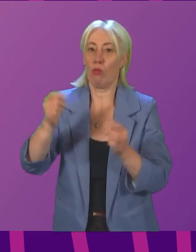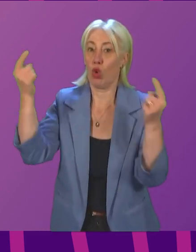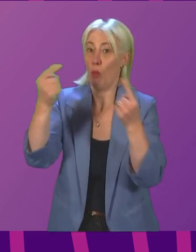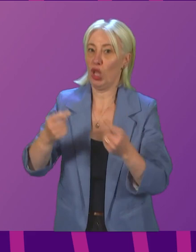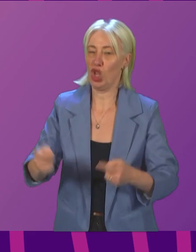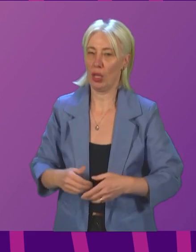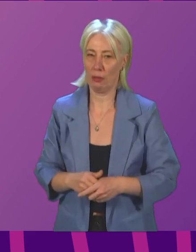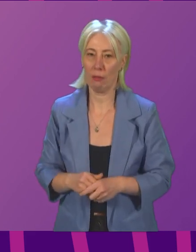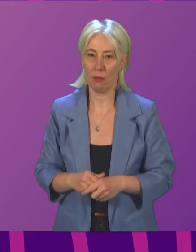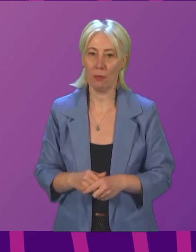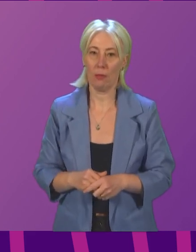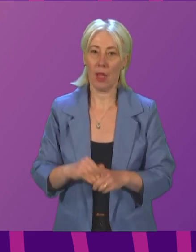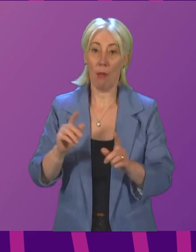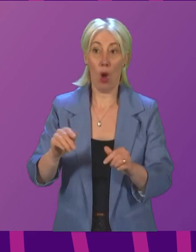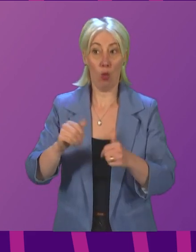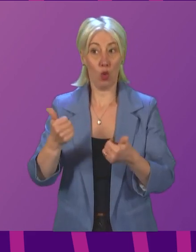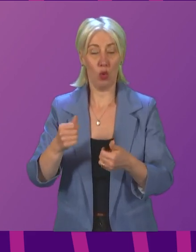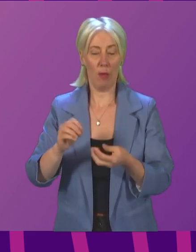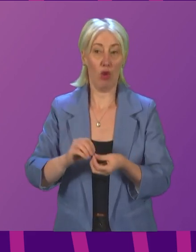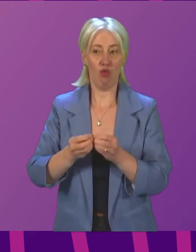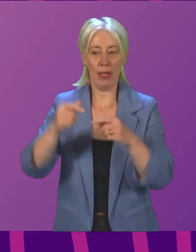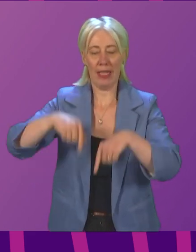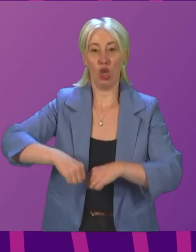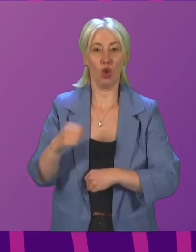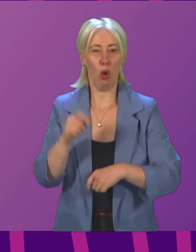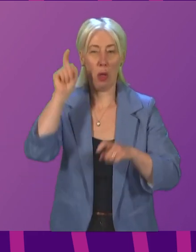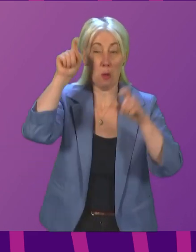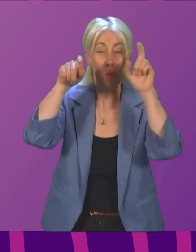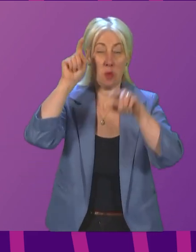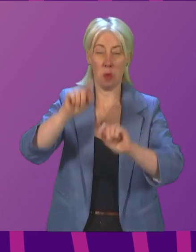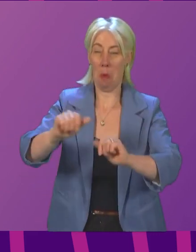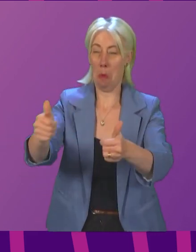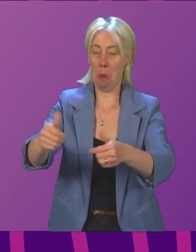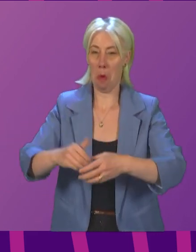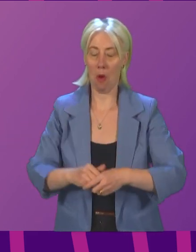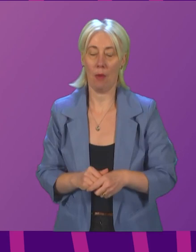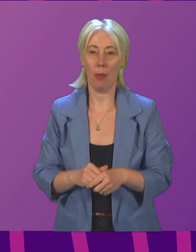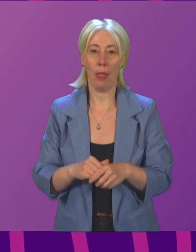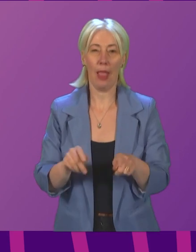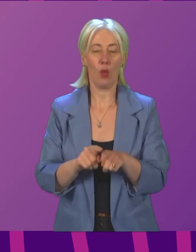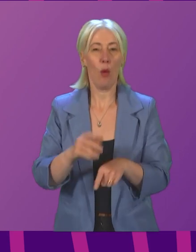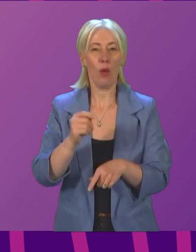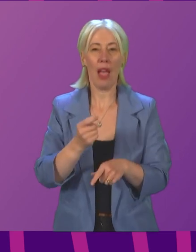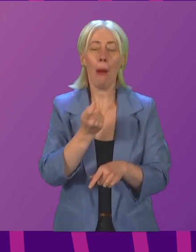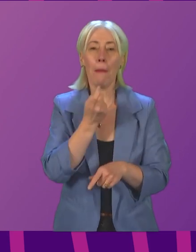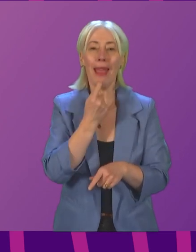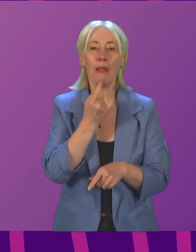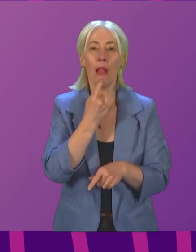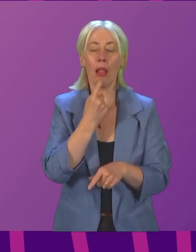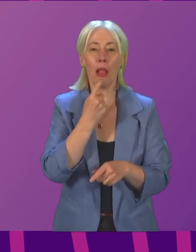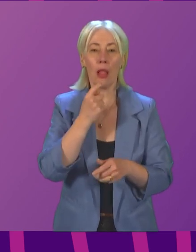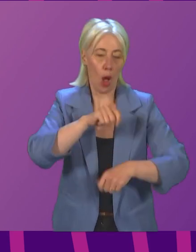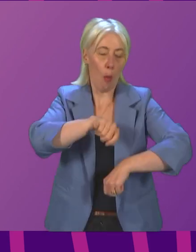good Scottish ingenuity. Finally, there's the metal pudding spoon. Noah,